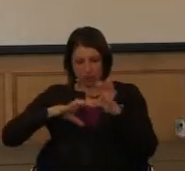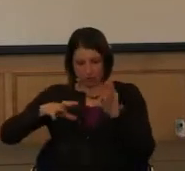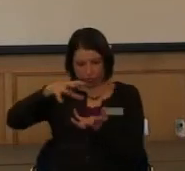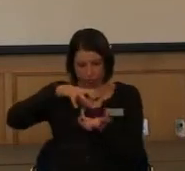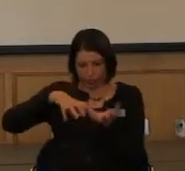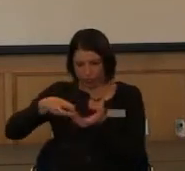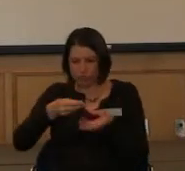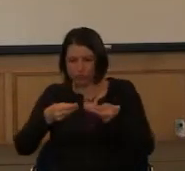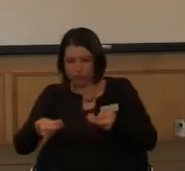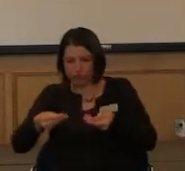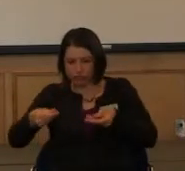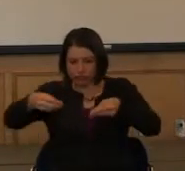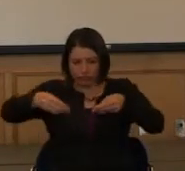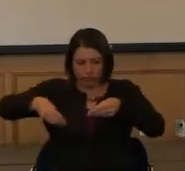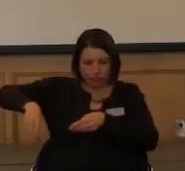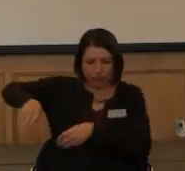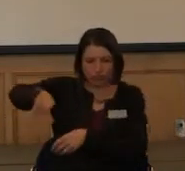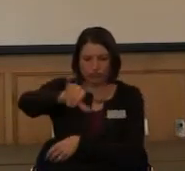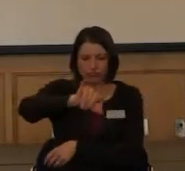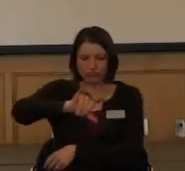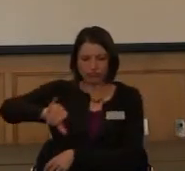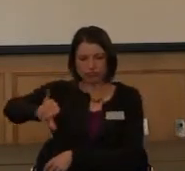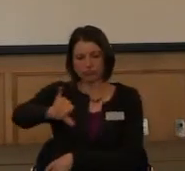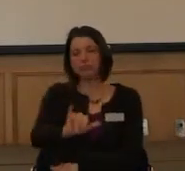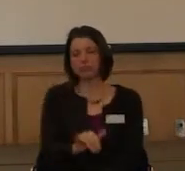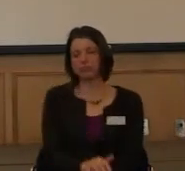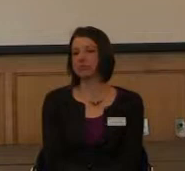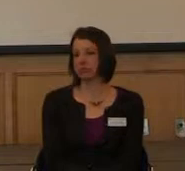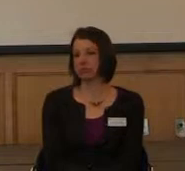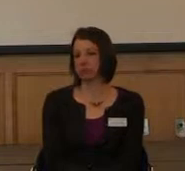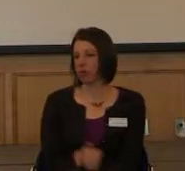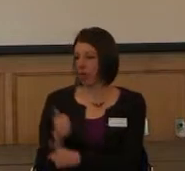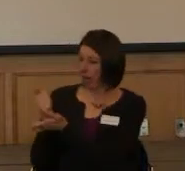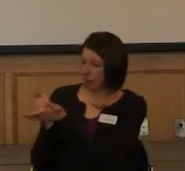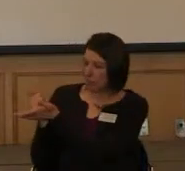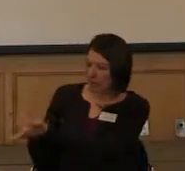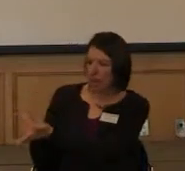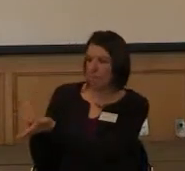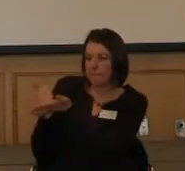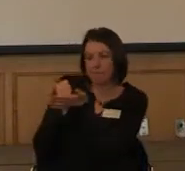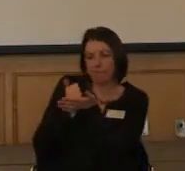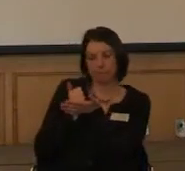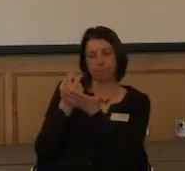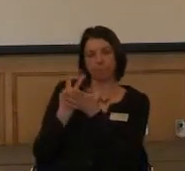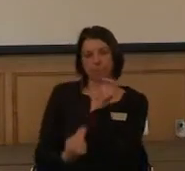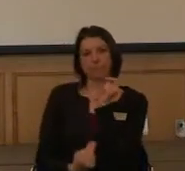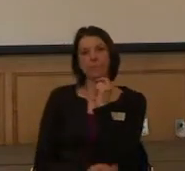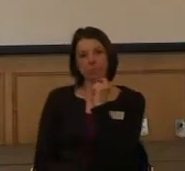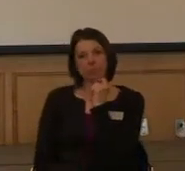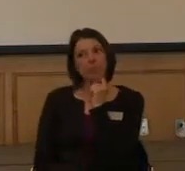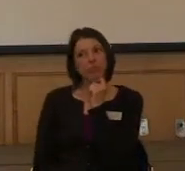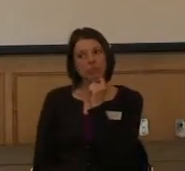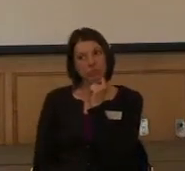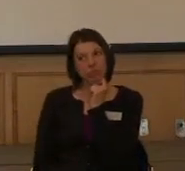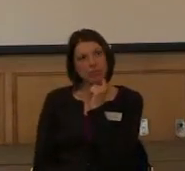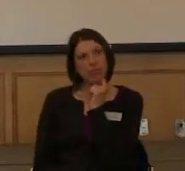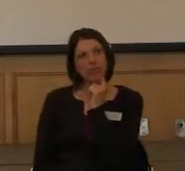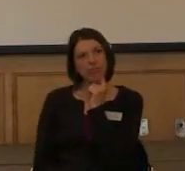and putting it in the water, that kind of stuff. So that's kind of a consideration with some